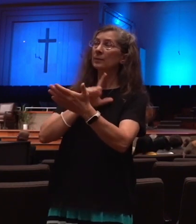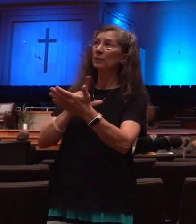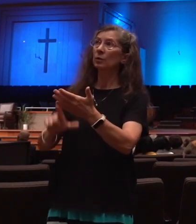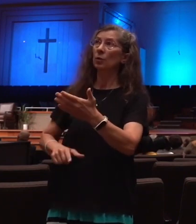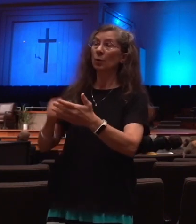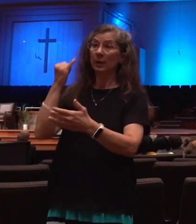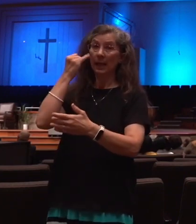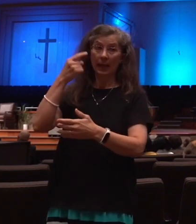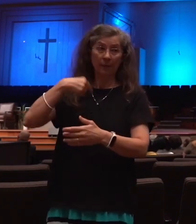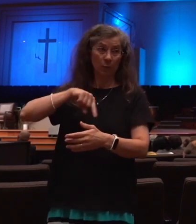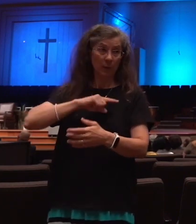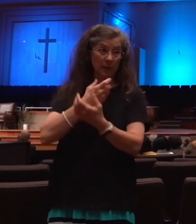go through that.